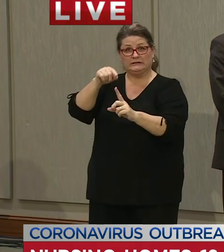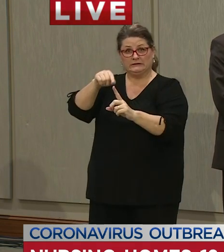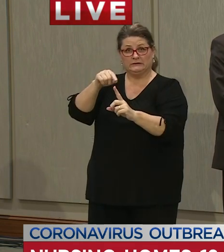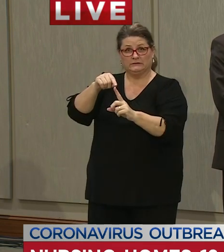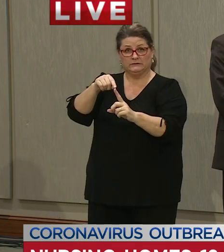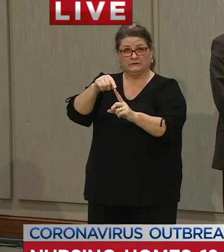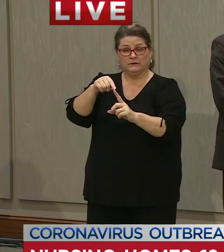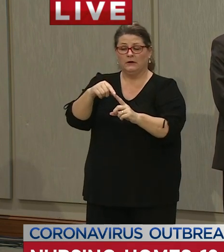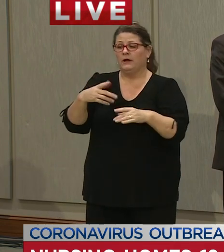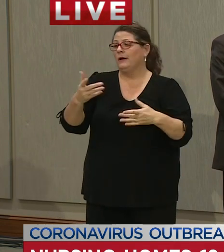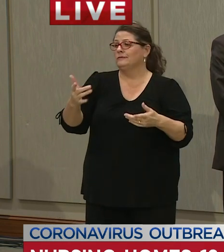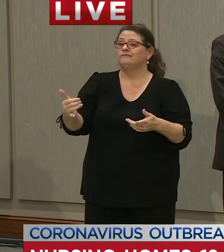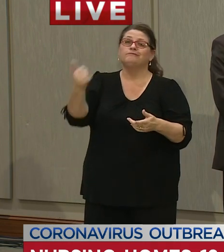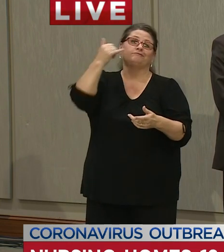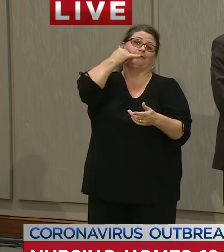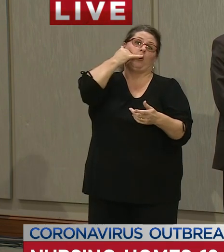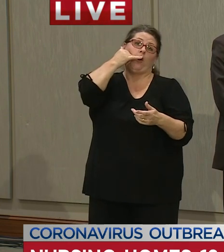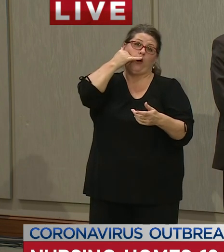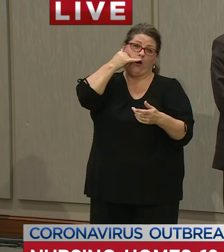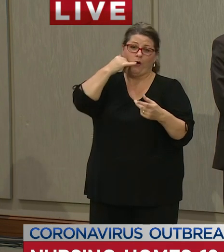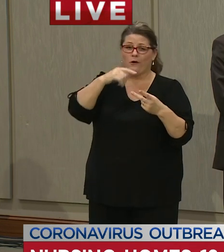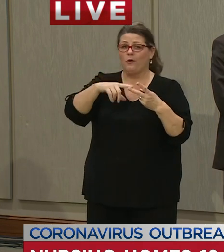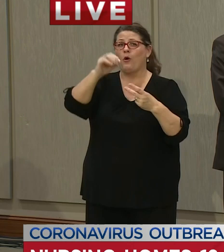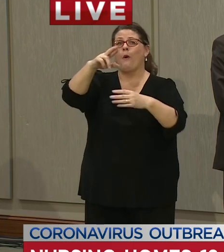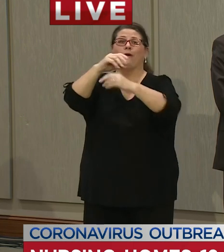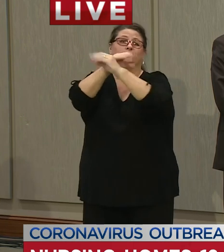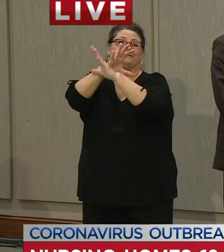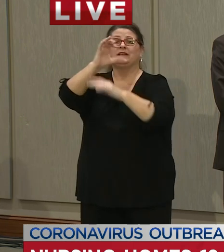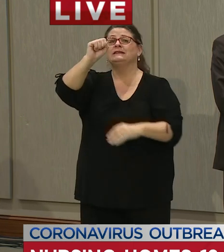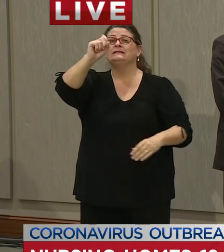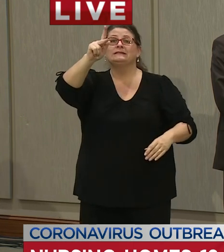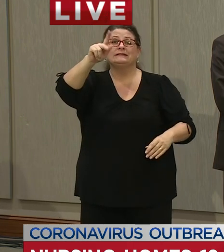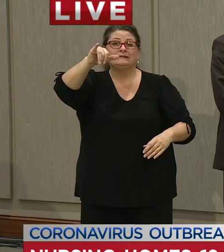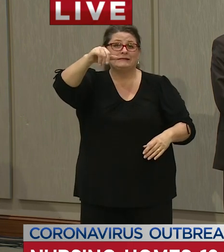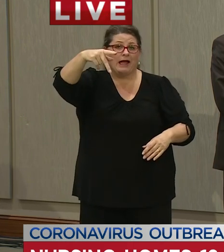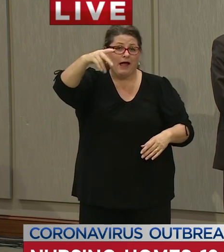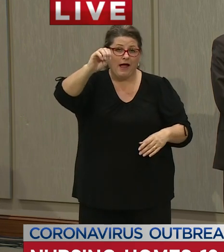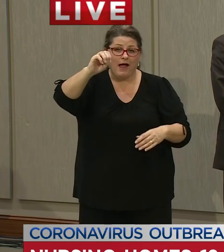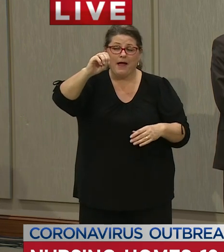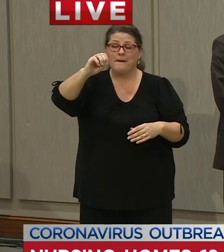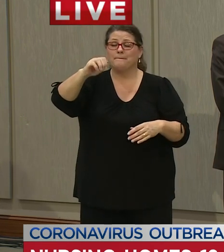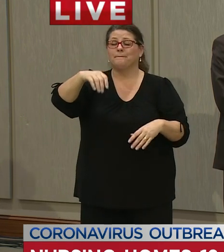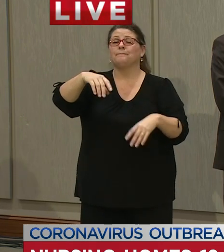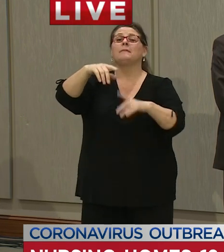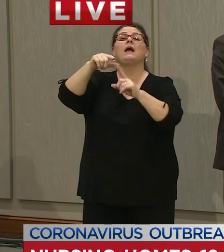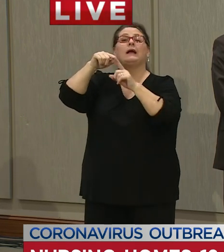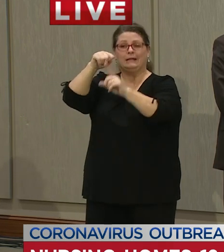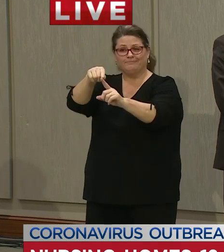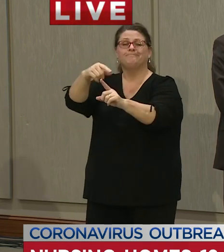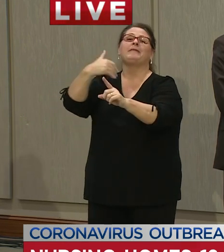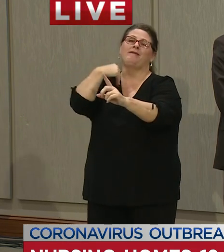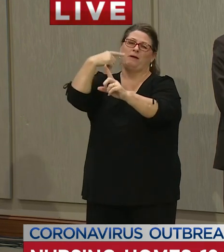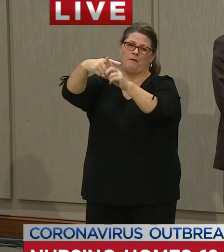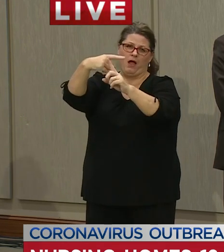either calls on the phone or does a skype visit with uh with somebody who's been identified to be positive for covet 19